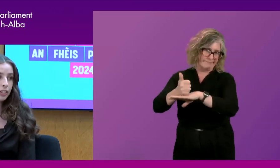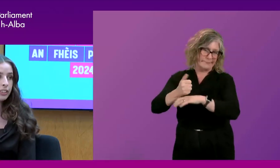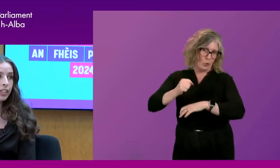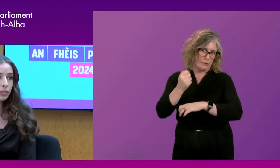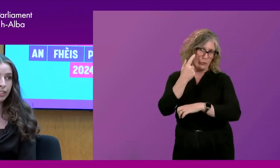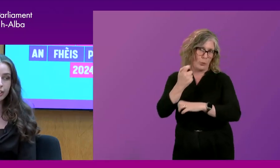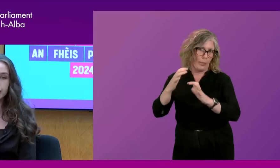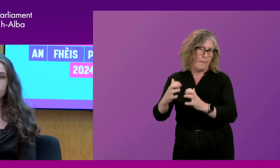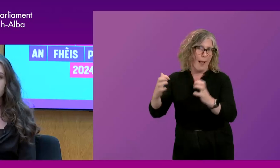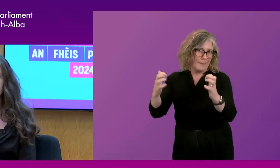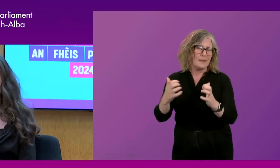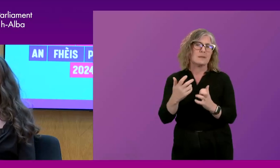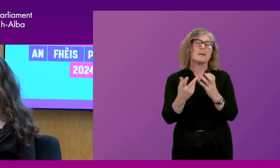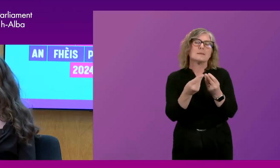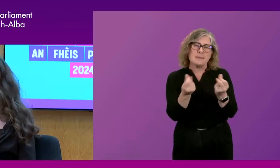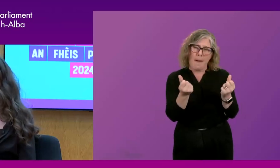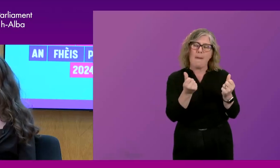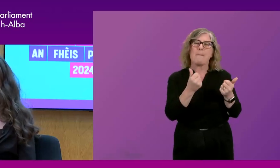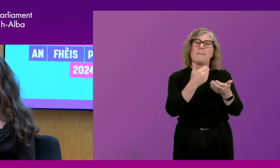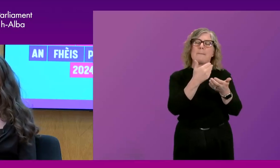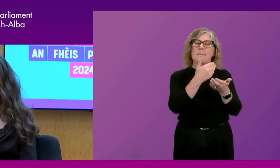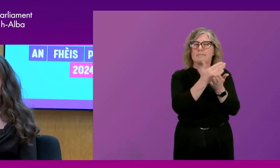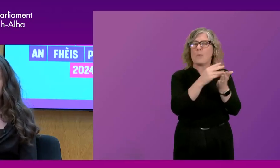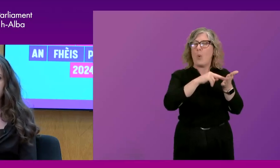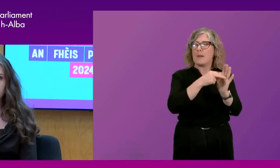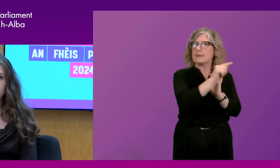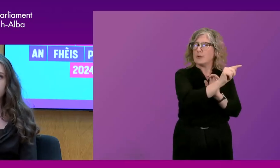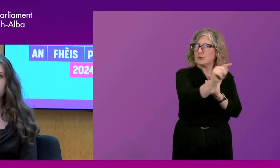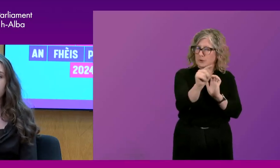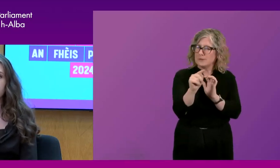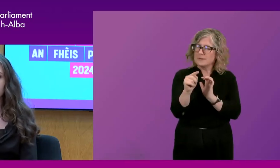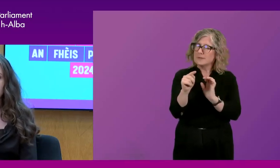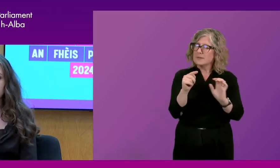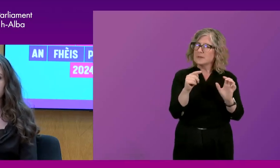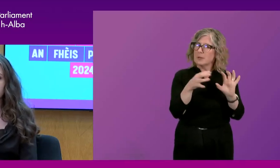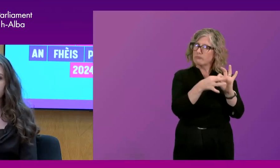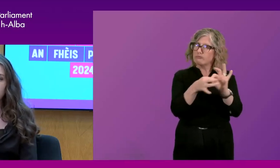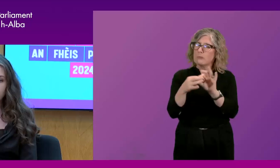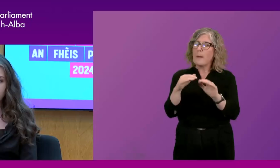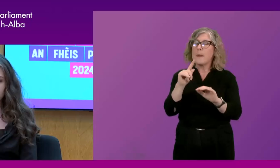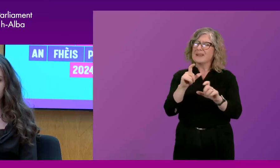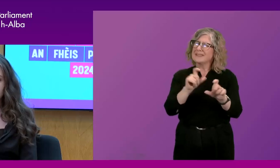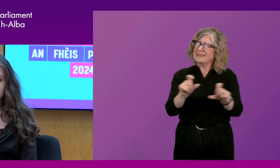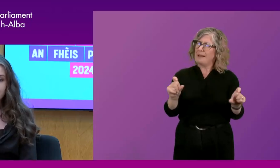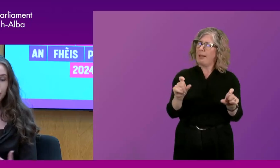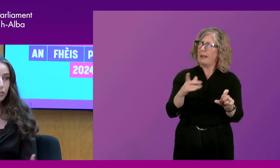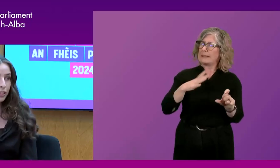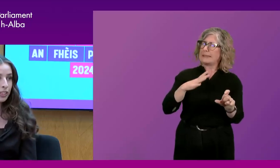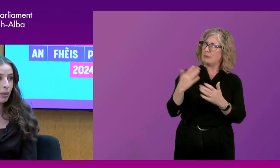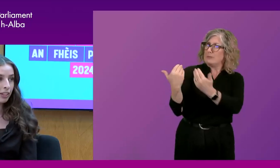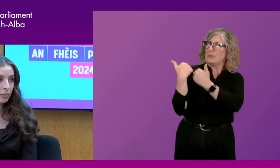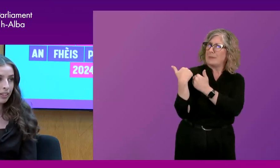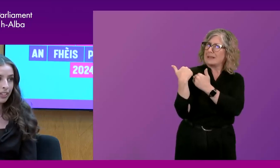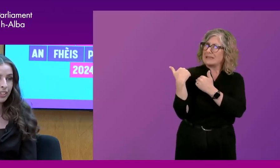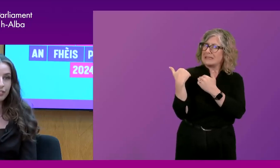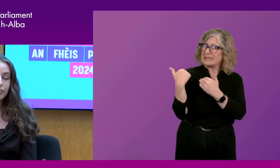many third sector organisations. But ultimately, we have a responsibility to our young people. If we want them to take over